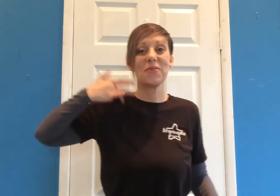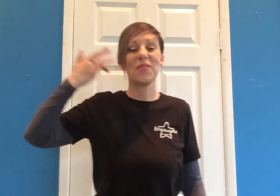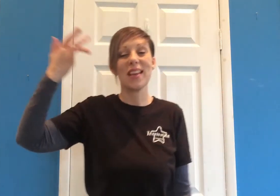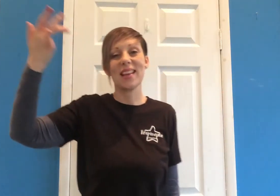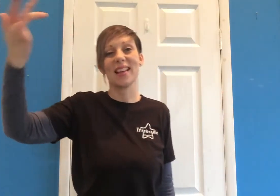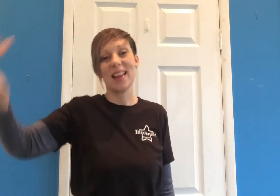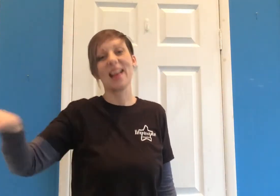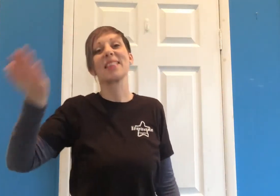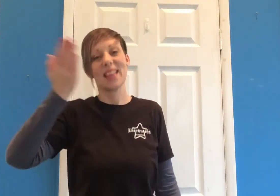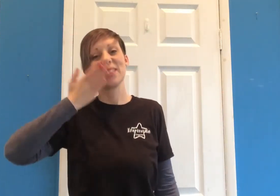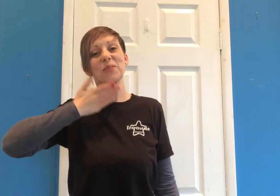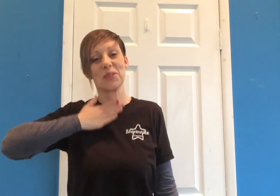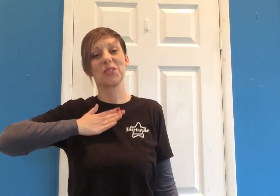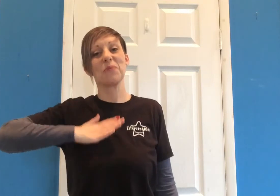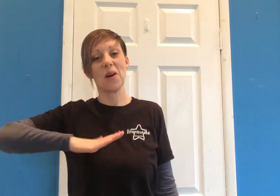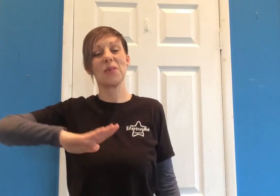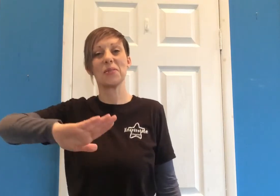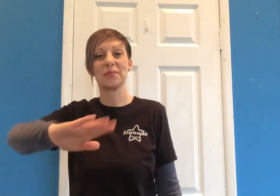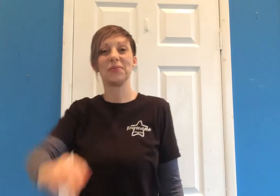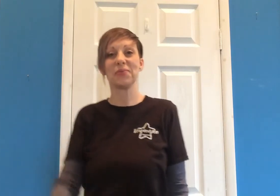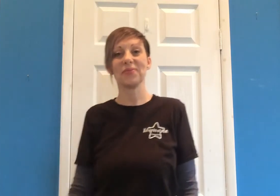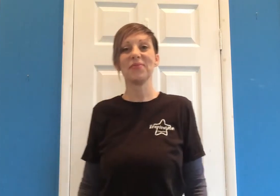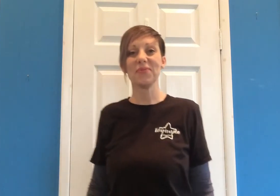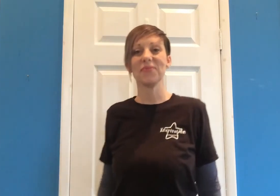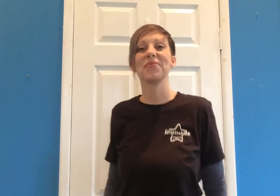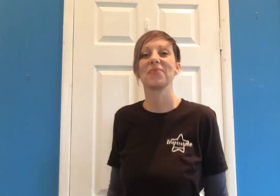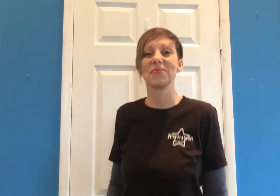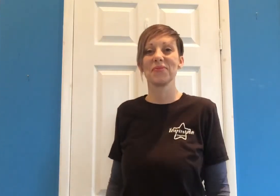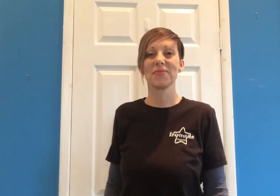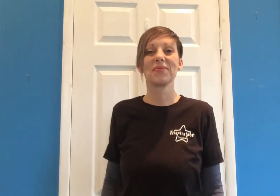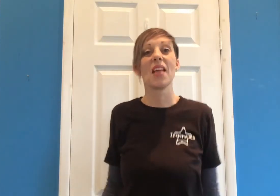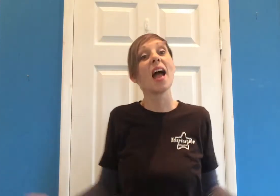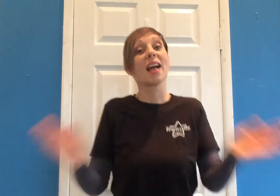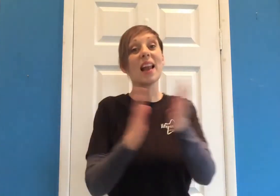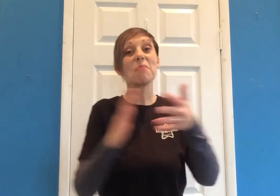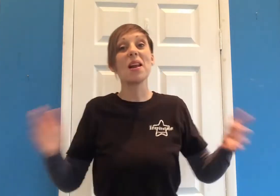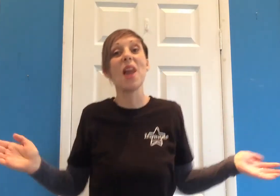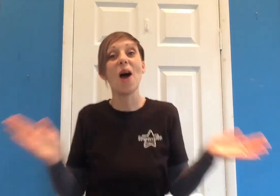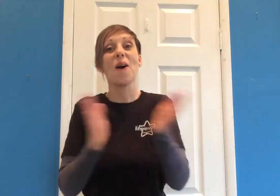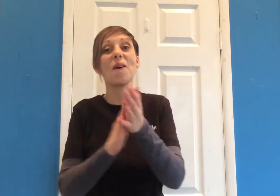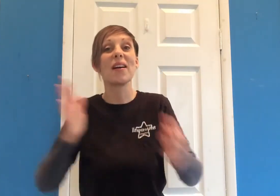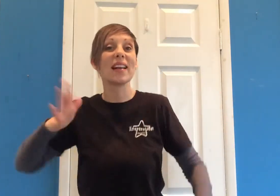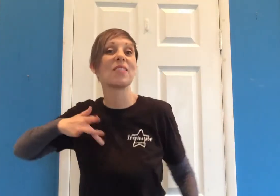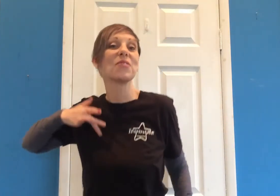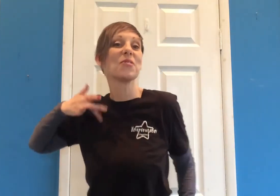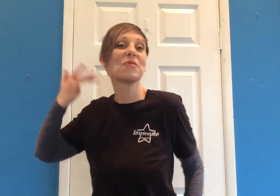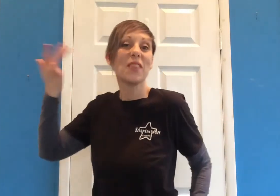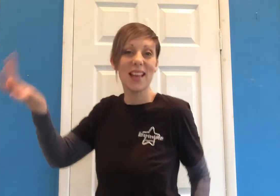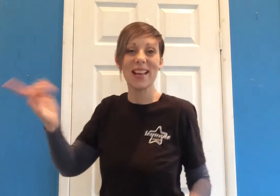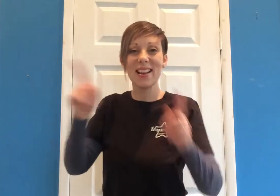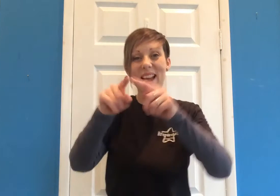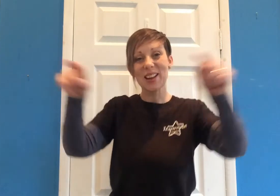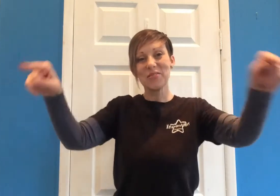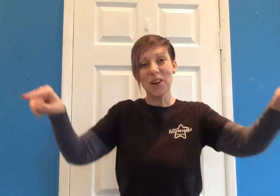feel like that's what you want to do. Because I'm happy. Come along if you feel like happiness